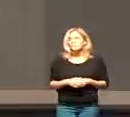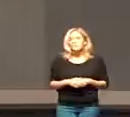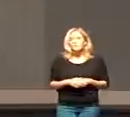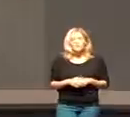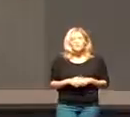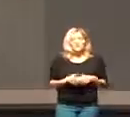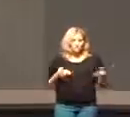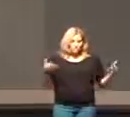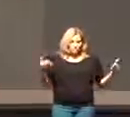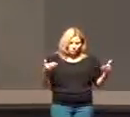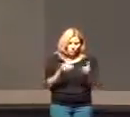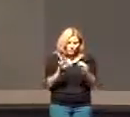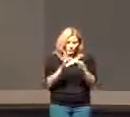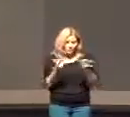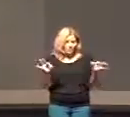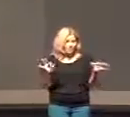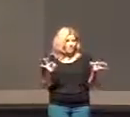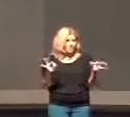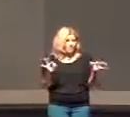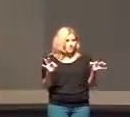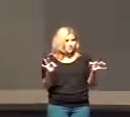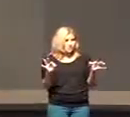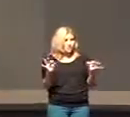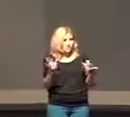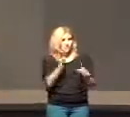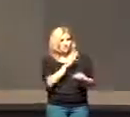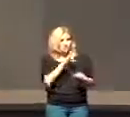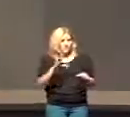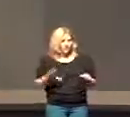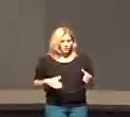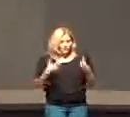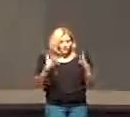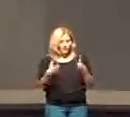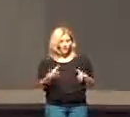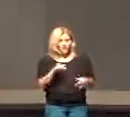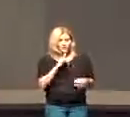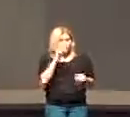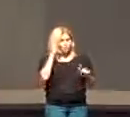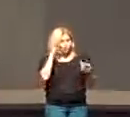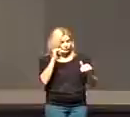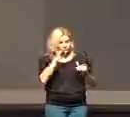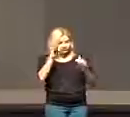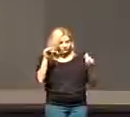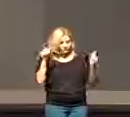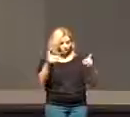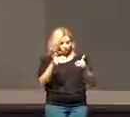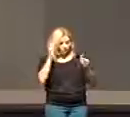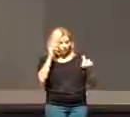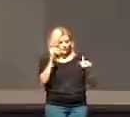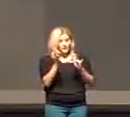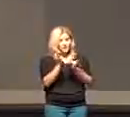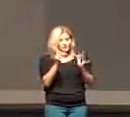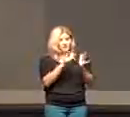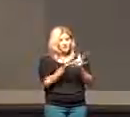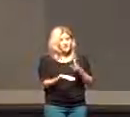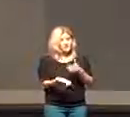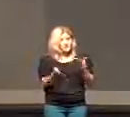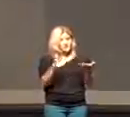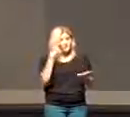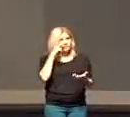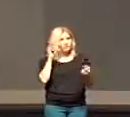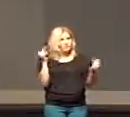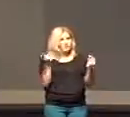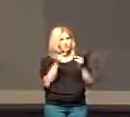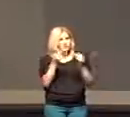message of Christianity, the core hope that we hold on to, is that Jesus died for our sins